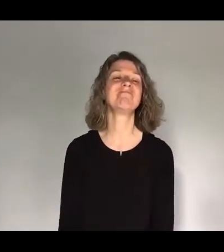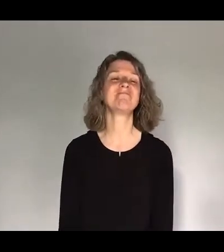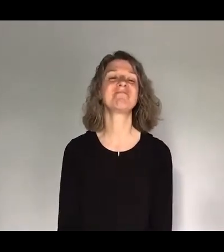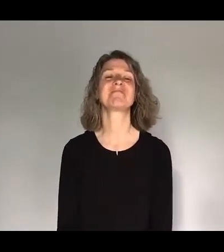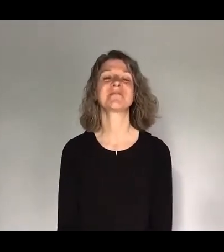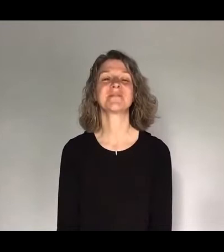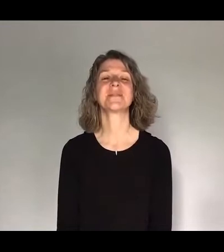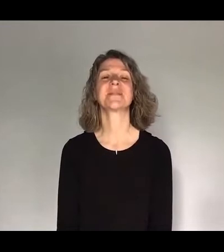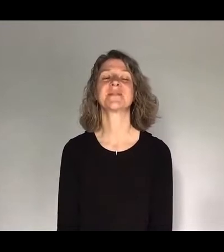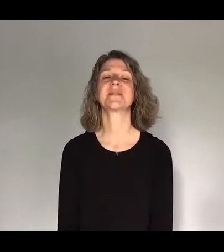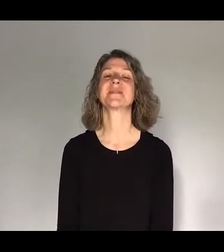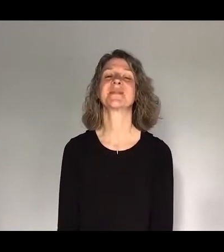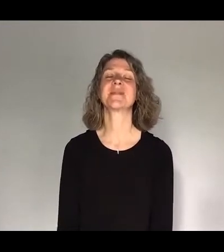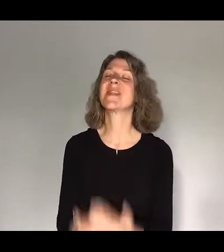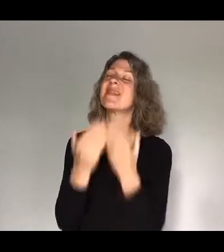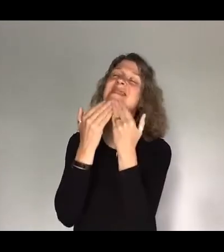Oh, thank You, Jesus.